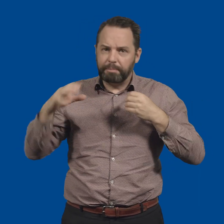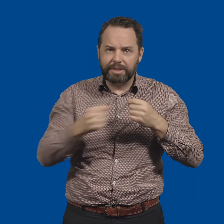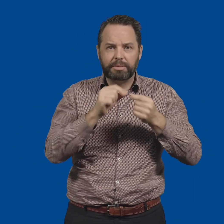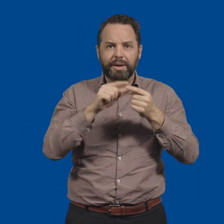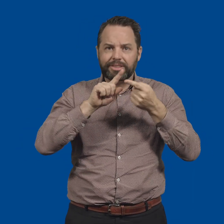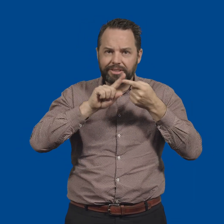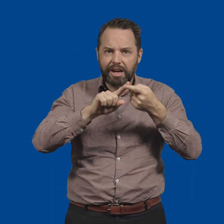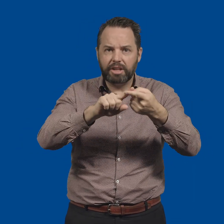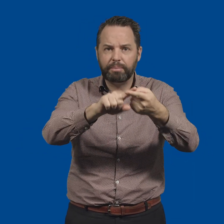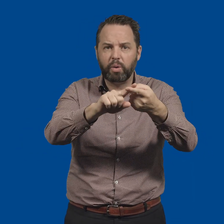and innovative.